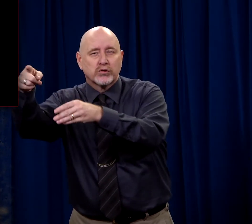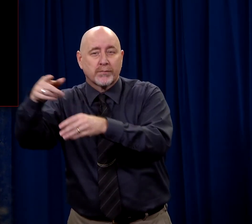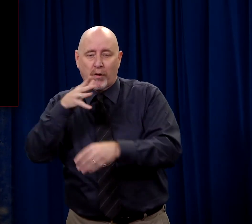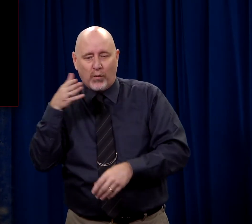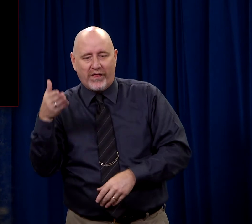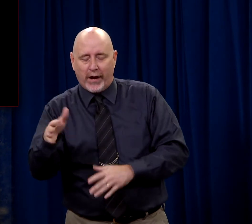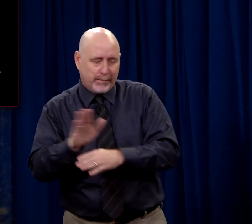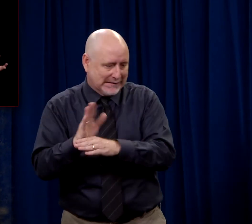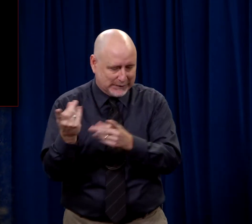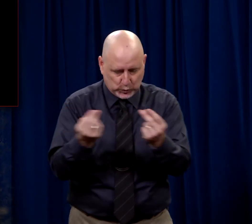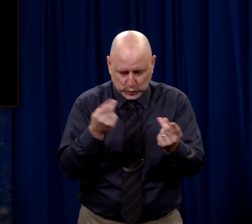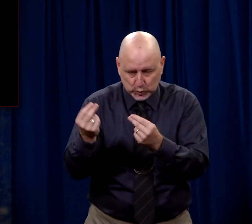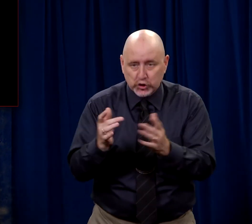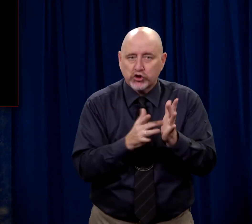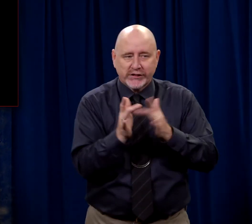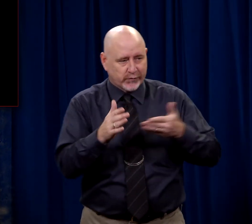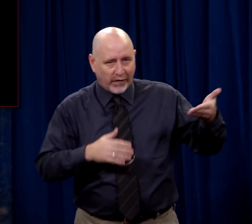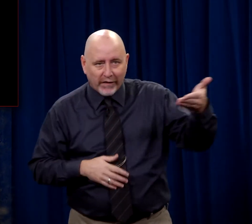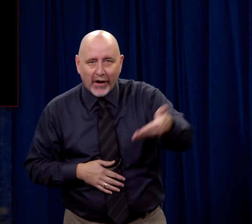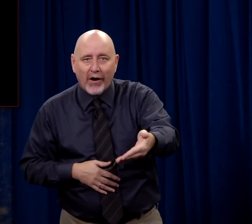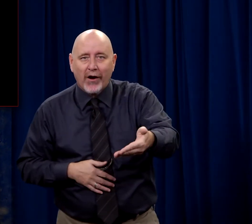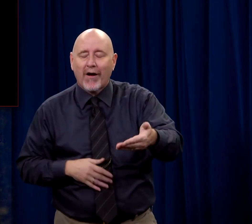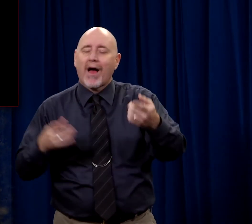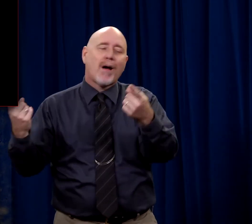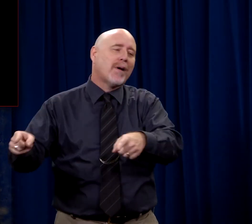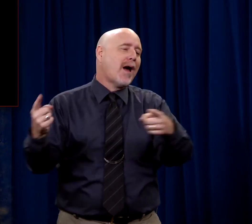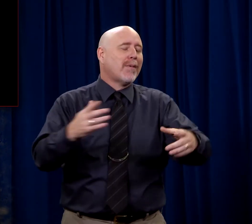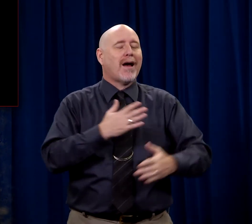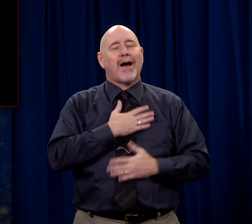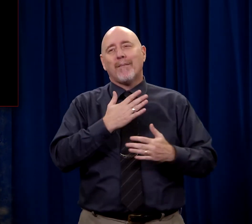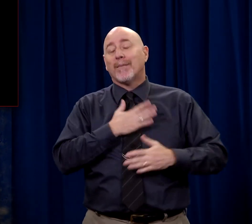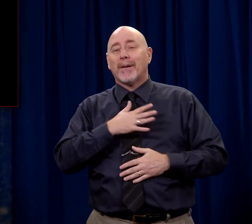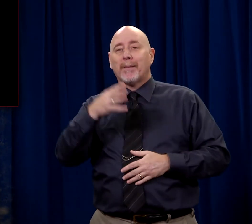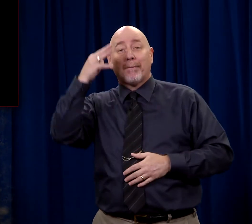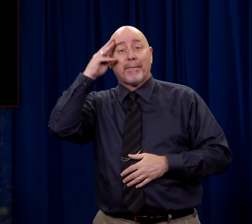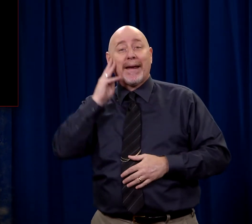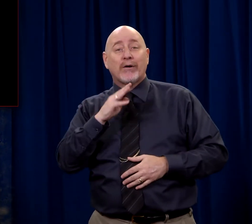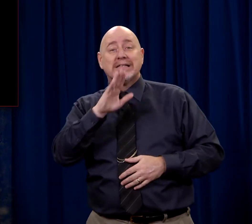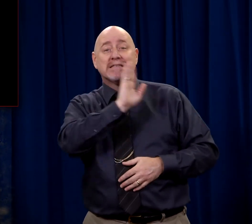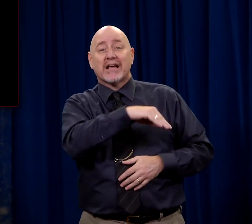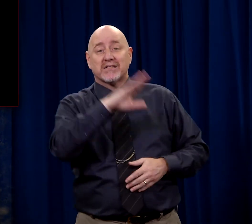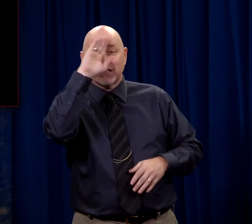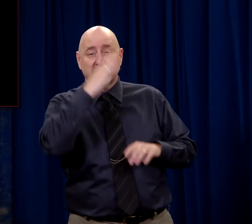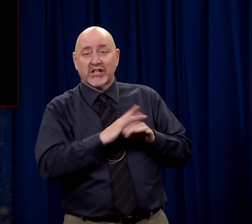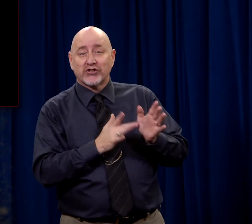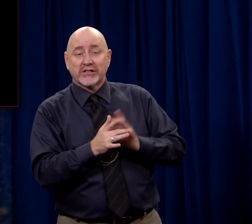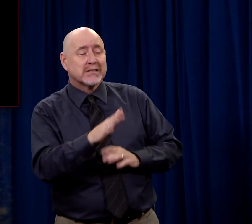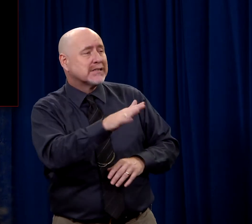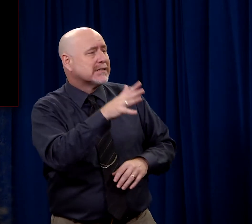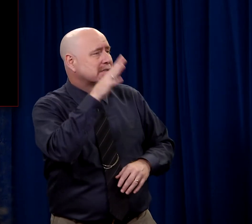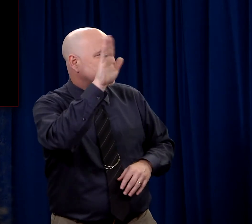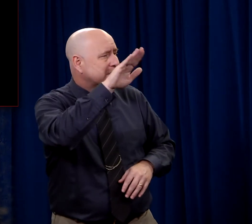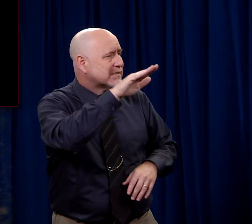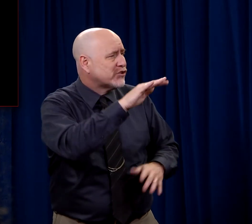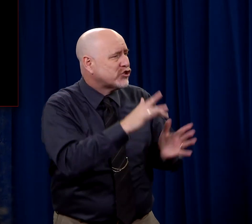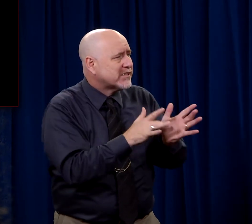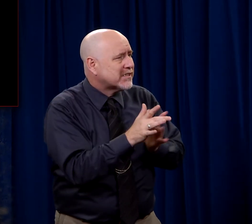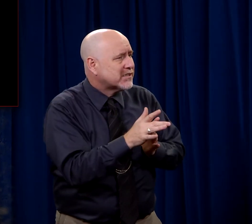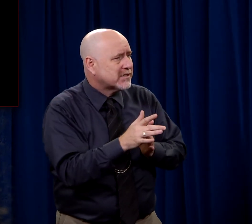she was there and she was busy and Jesus was there and things were happy. But Mary comes to Jesus, her son, and she said, Jesus,